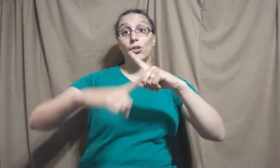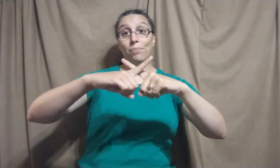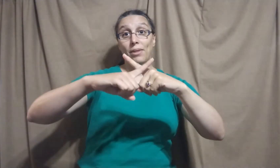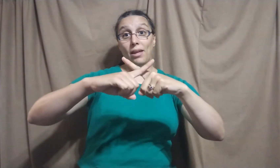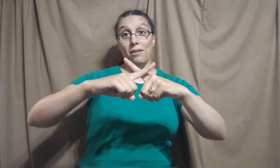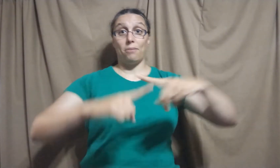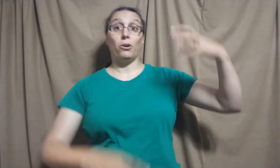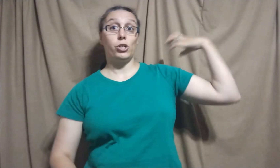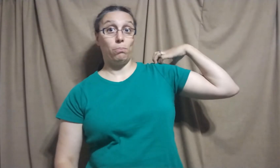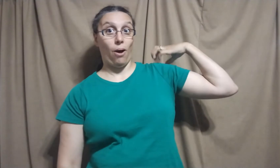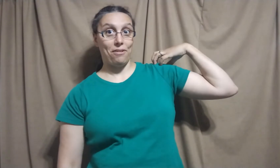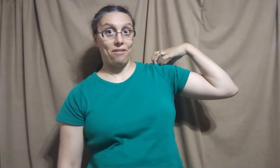is the marshal boss.